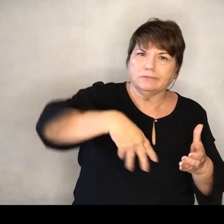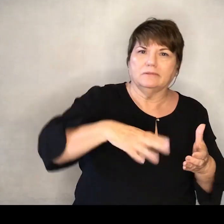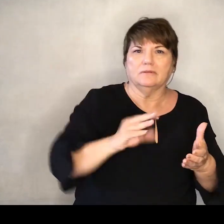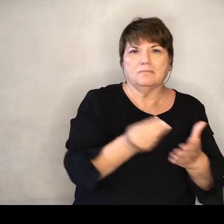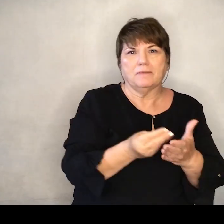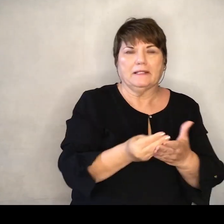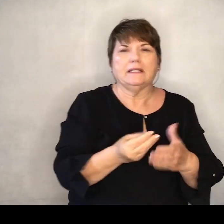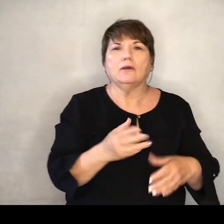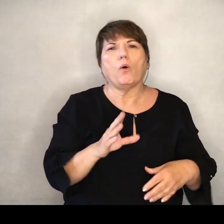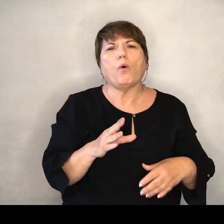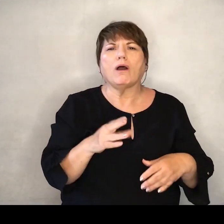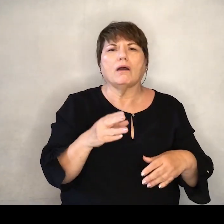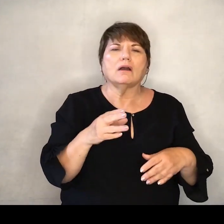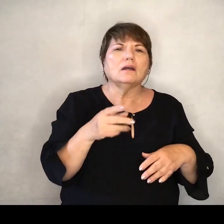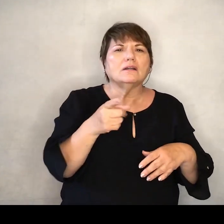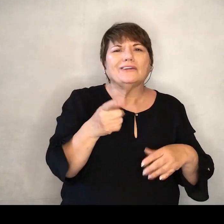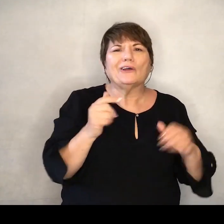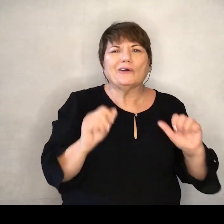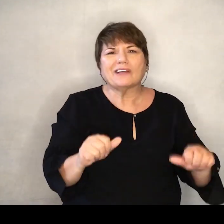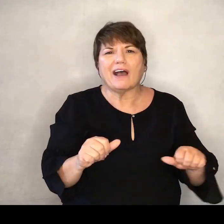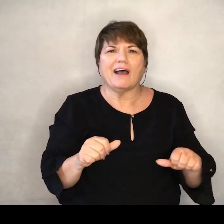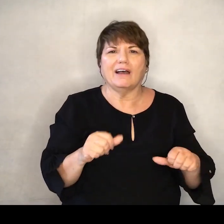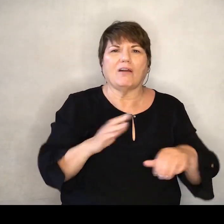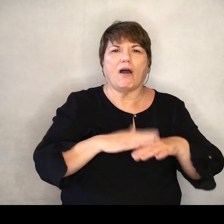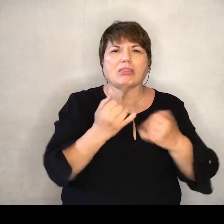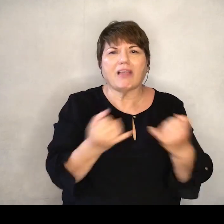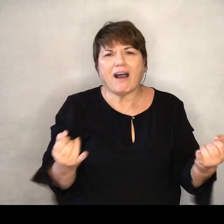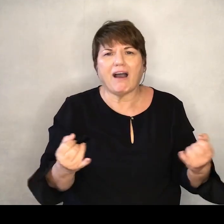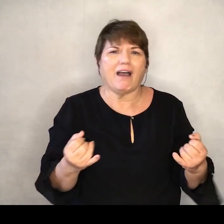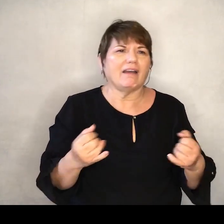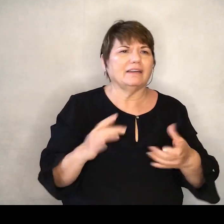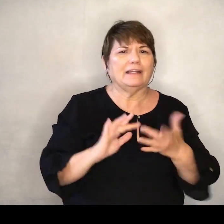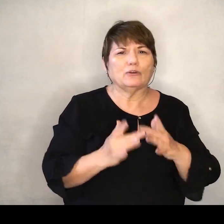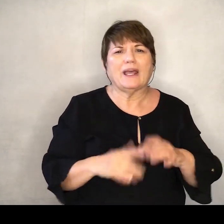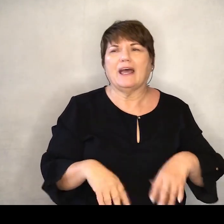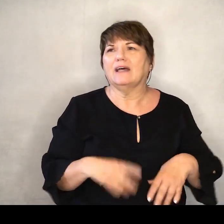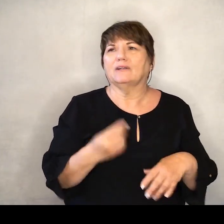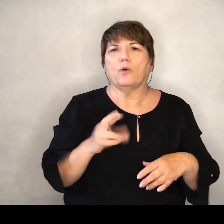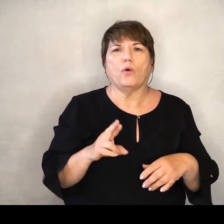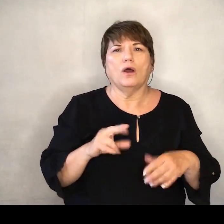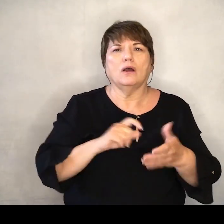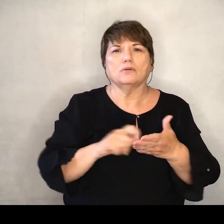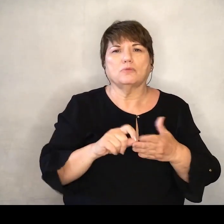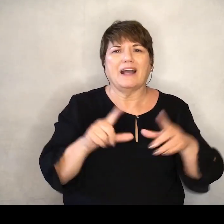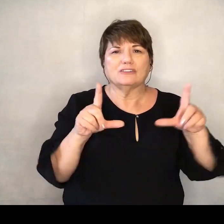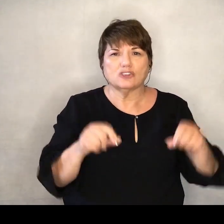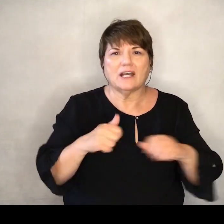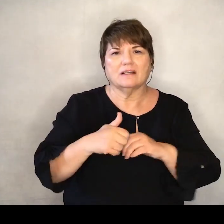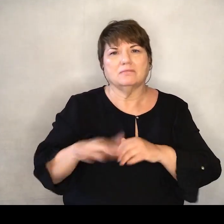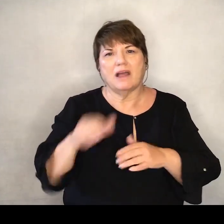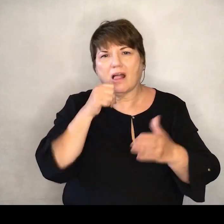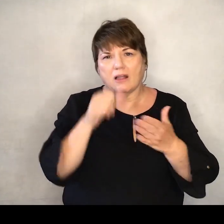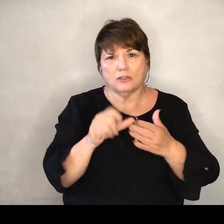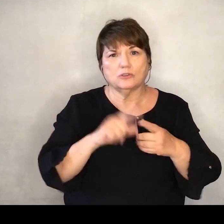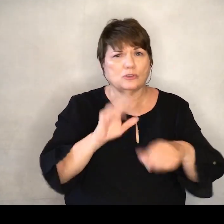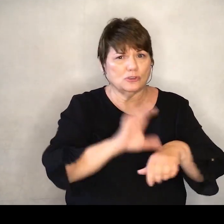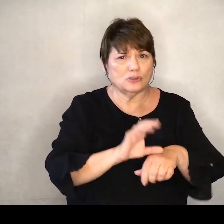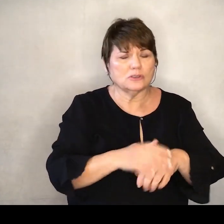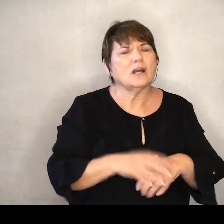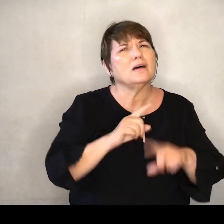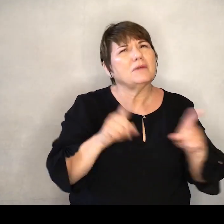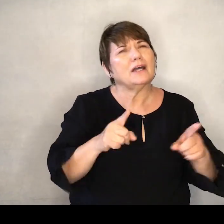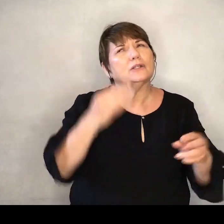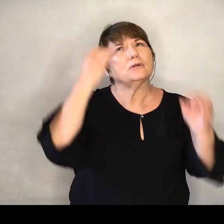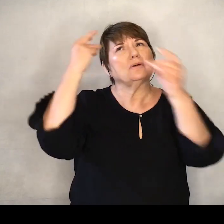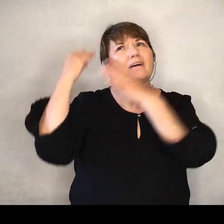you feel called to do that But over the next few seconds here We just take a moment in the service for you to reflect on All the good things that God has done for you And